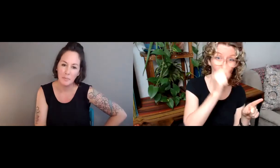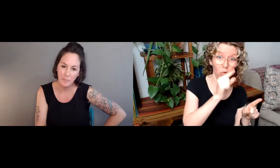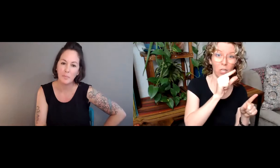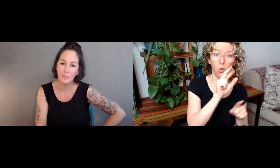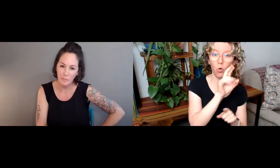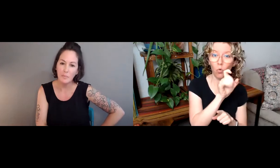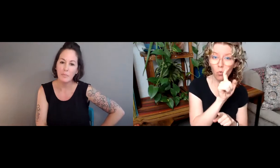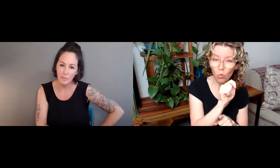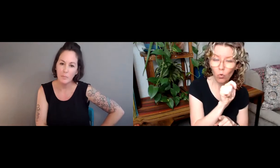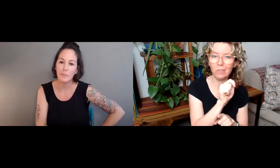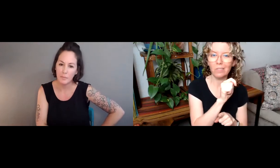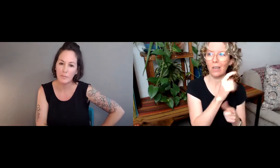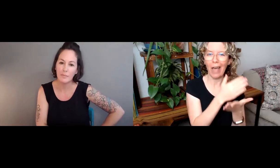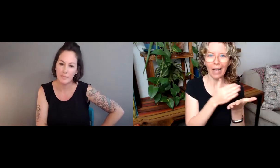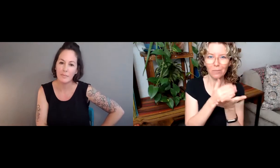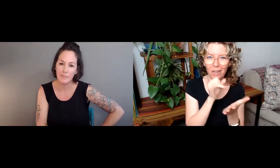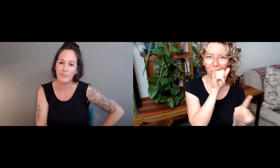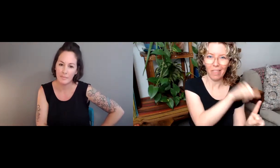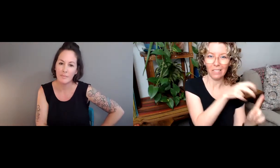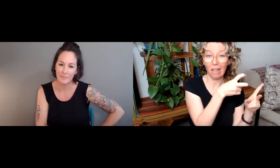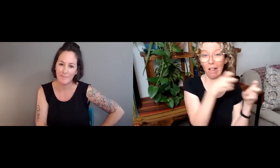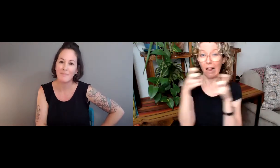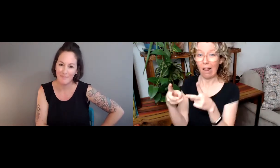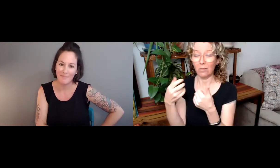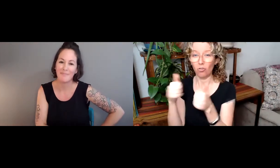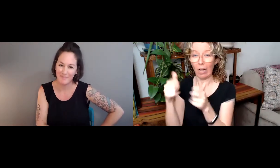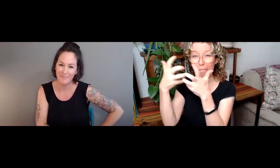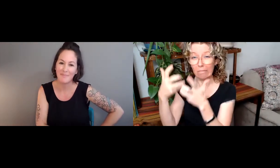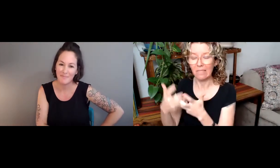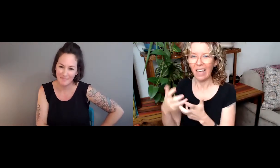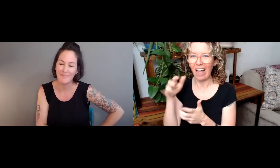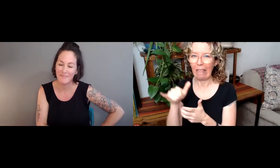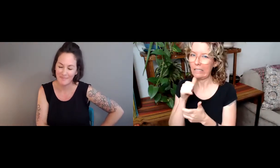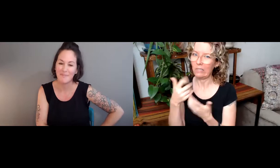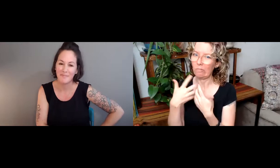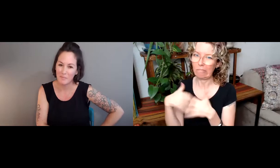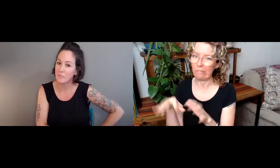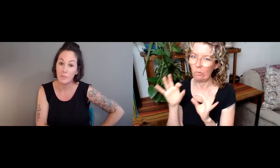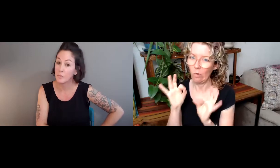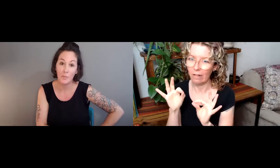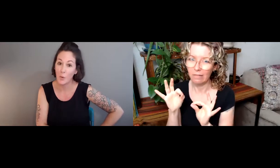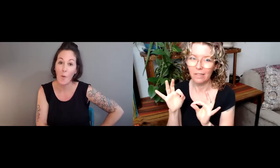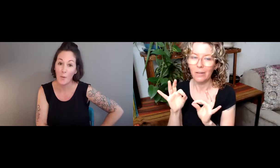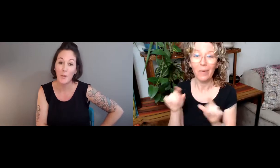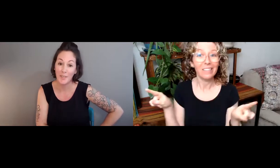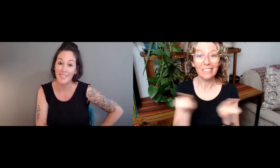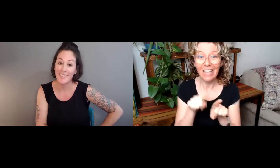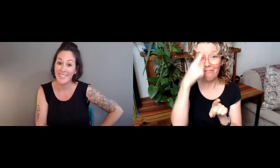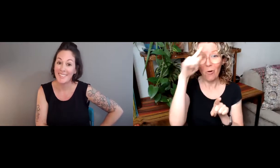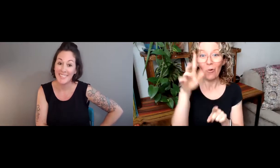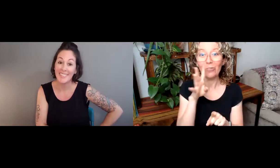that might not be romance-based or based on Greco-Roman or Latin